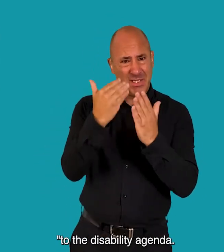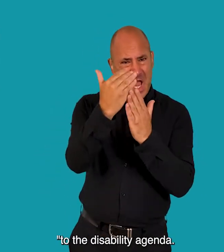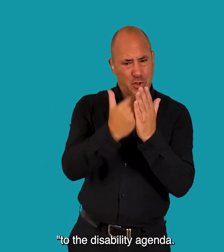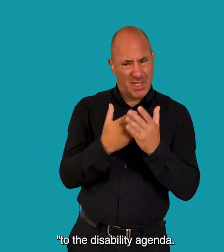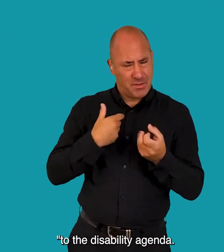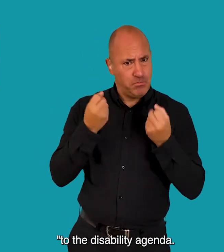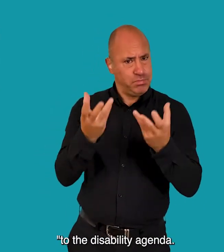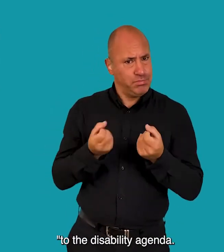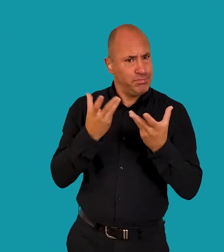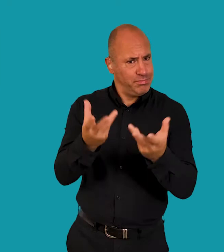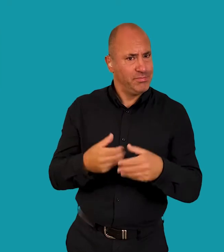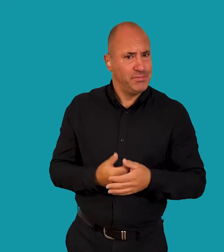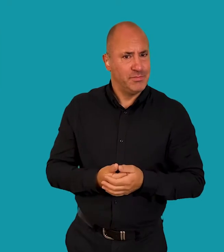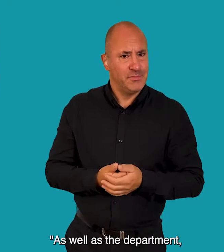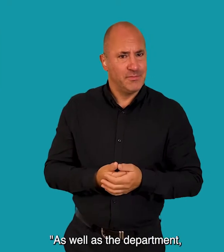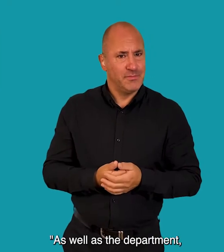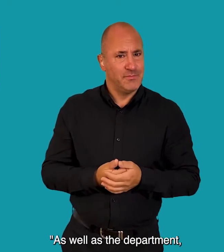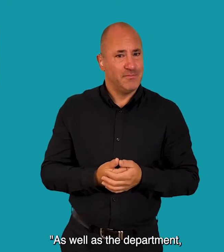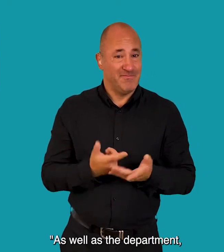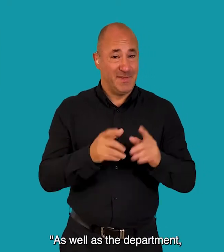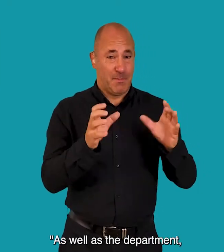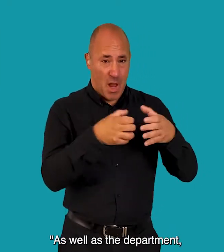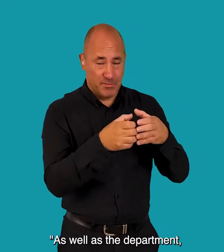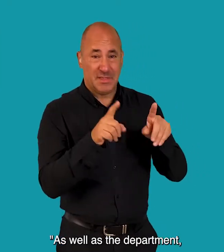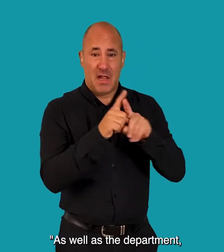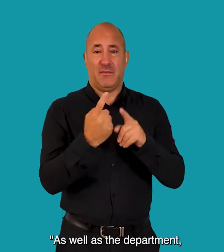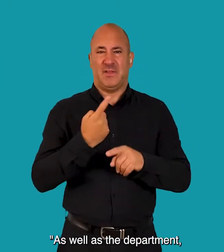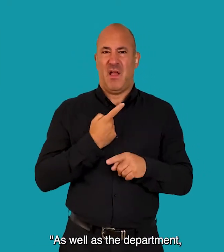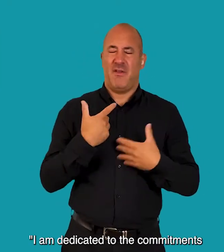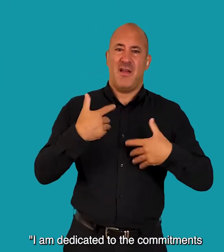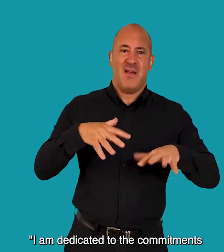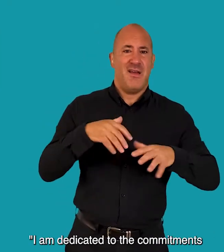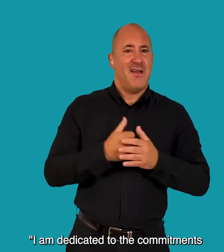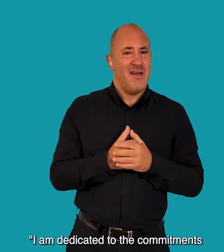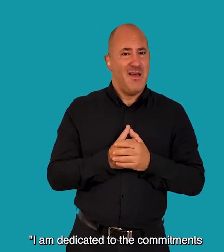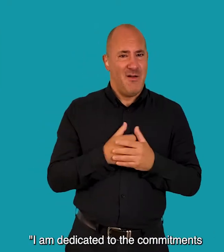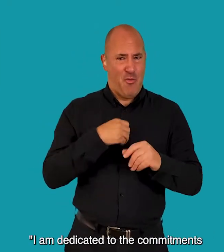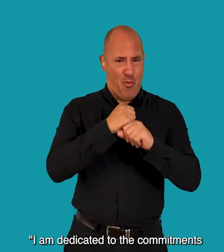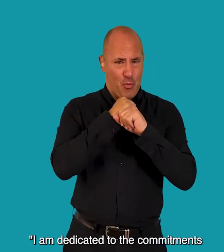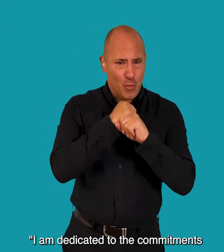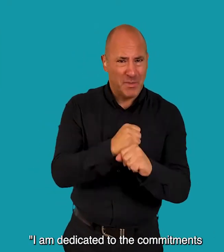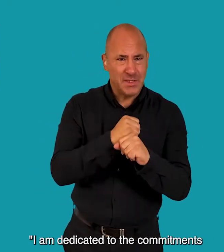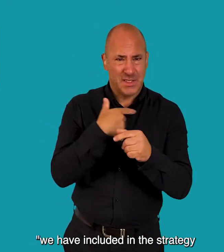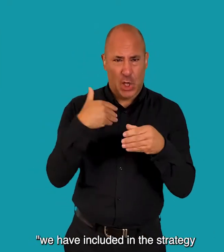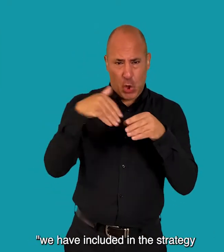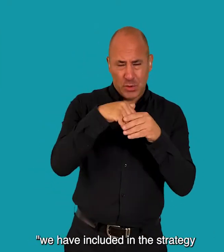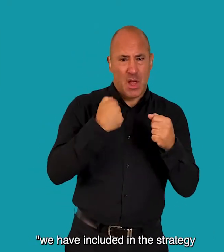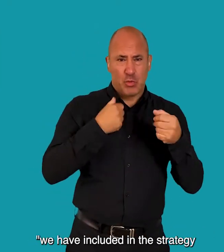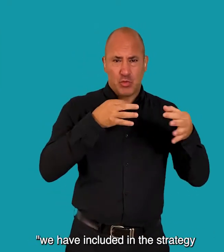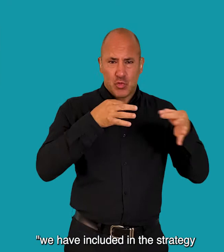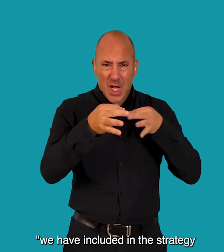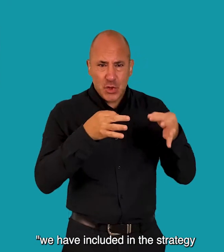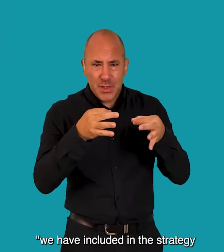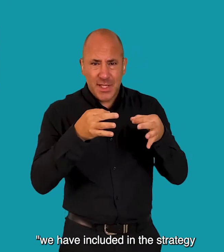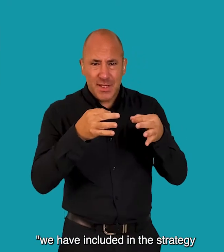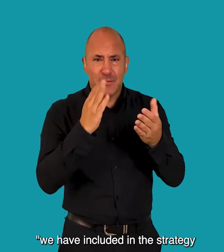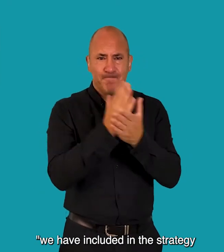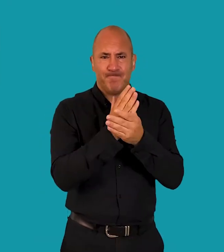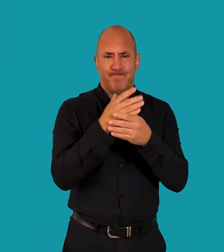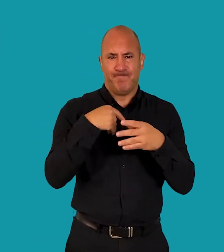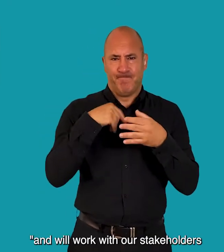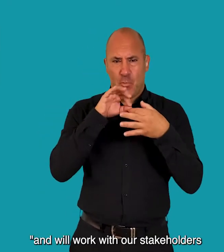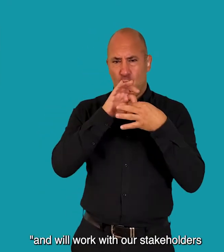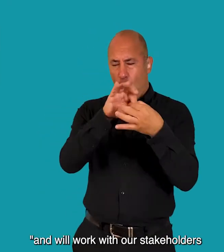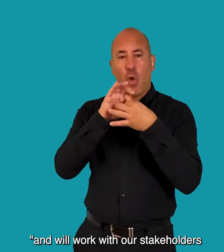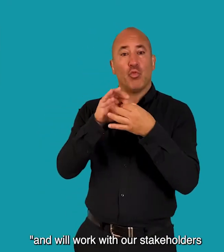to the disability agenda As well as the department I am dedicated to the commitments we have included in the strategy